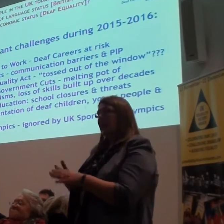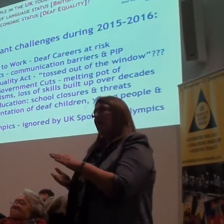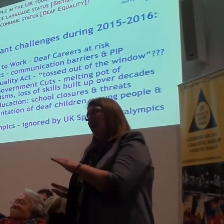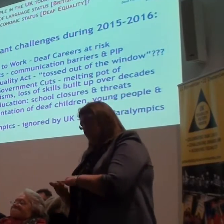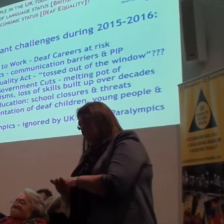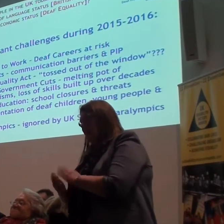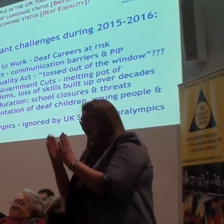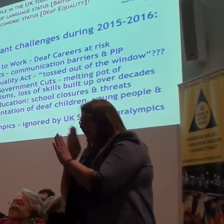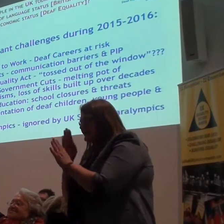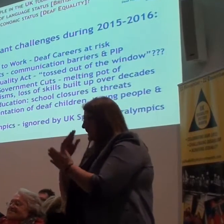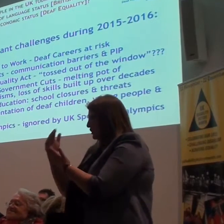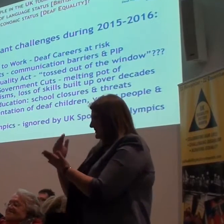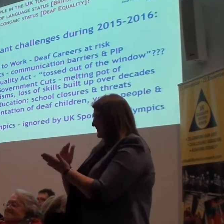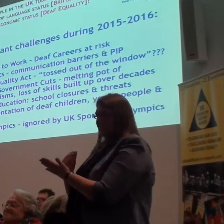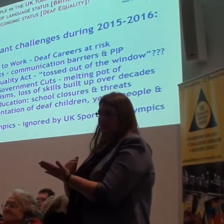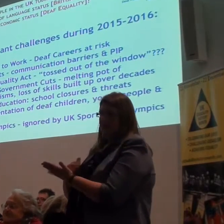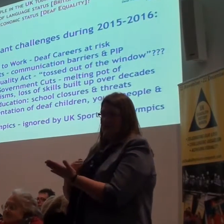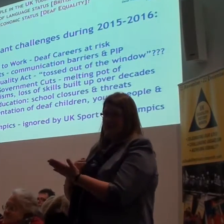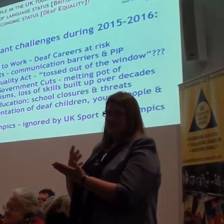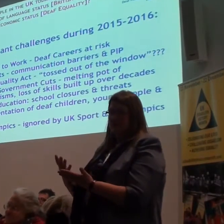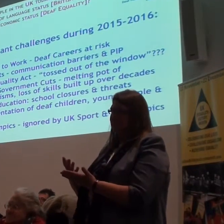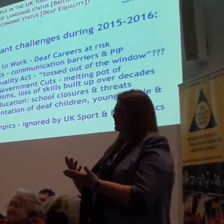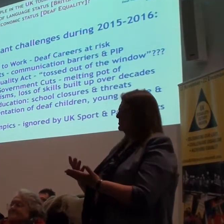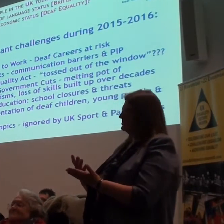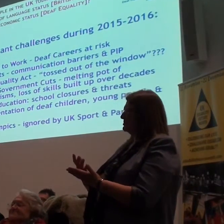People working under... Under a hidden agenda.